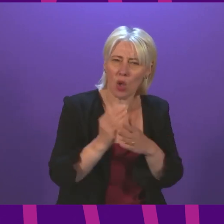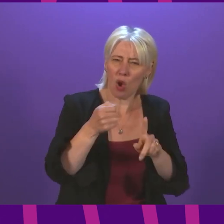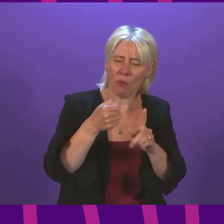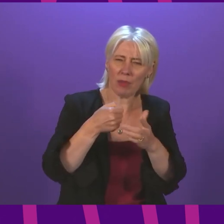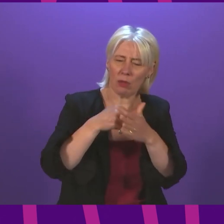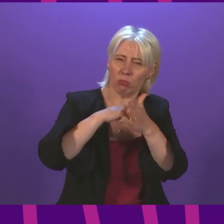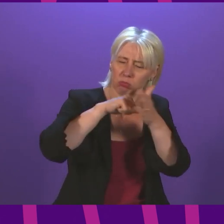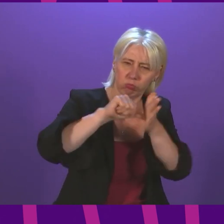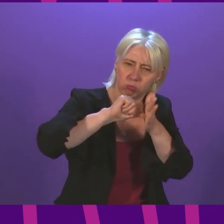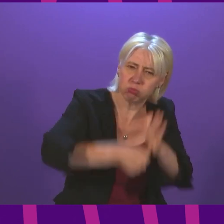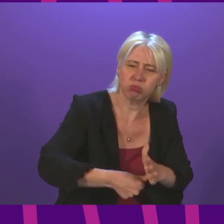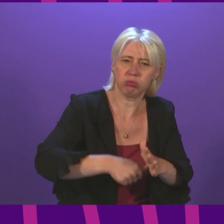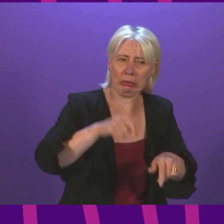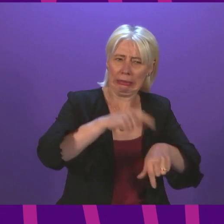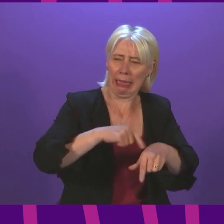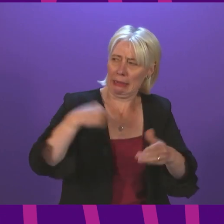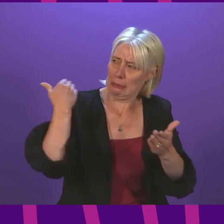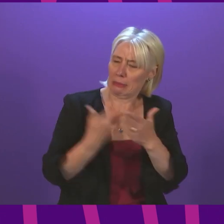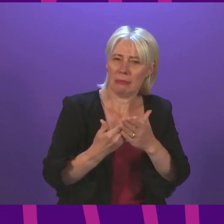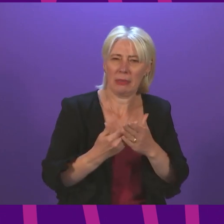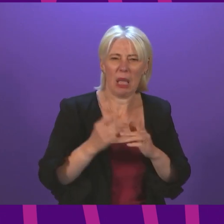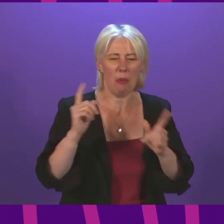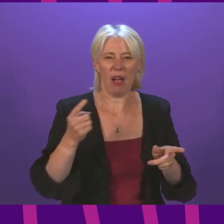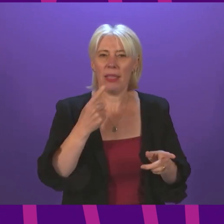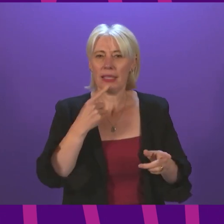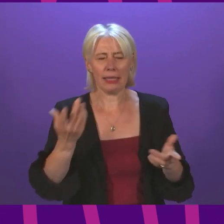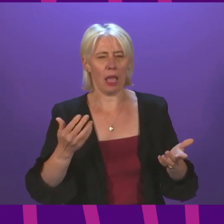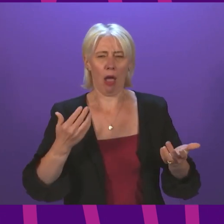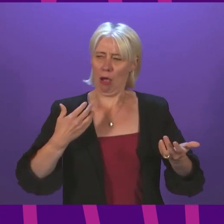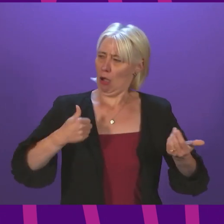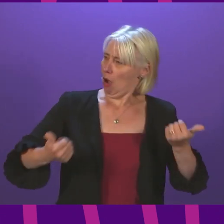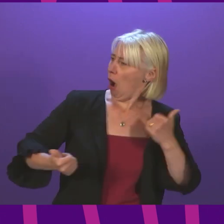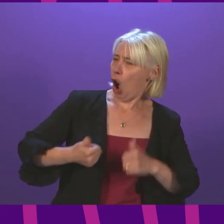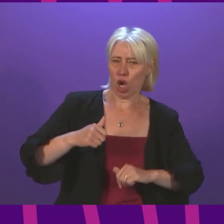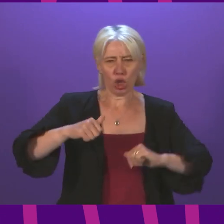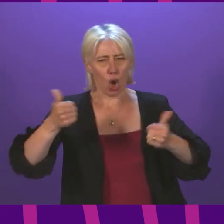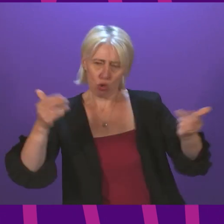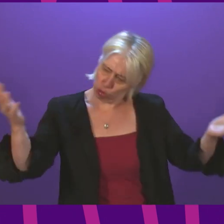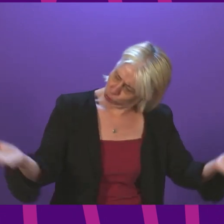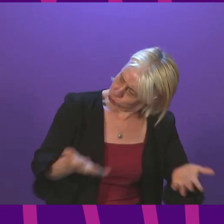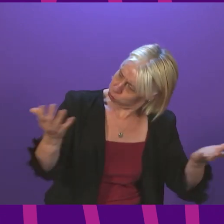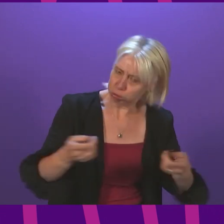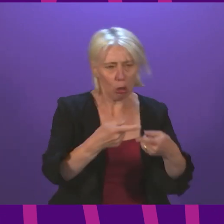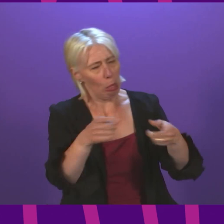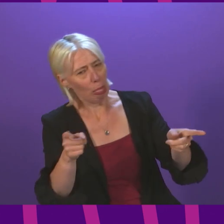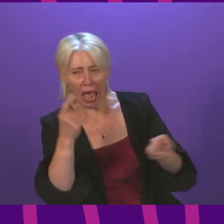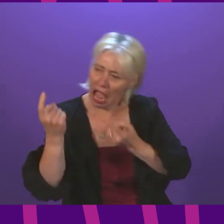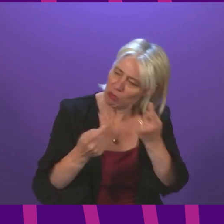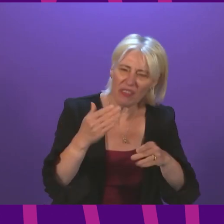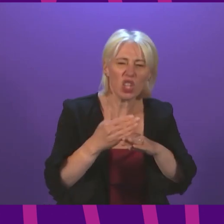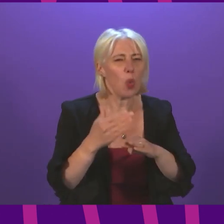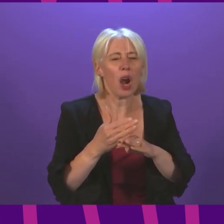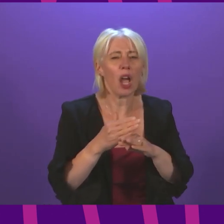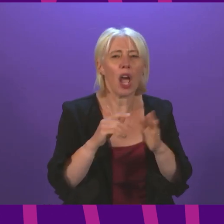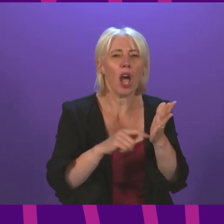last two years is bad enough in itself, but claiming it as some righteous work incentive is horrific. The Trussell